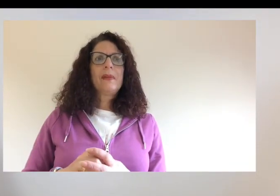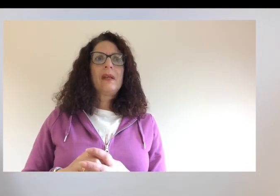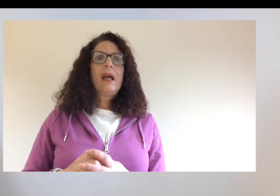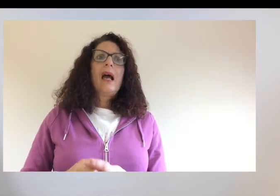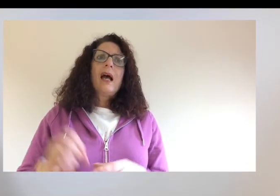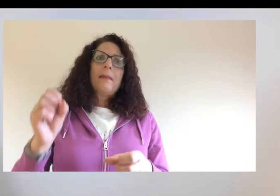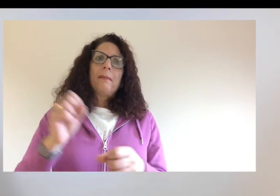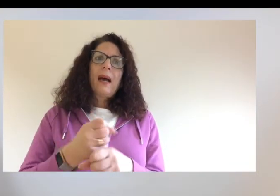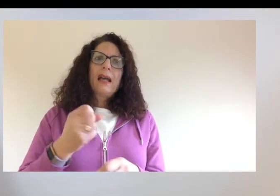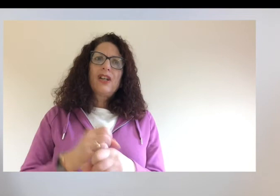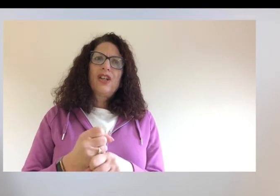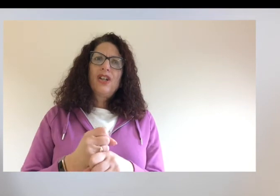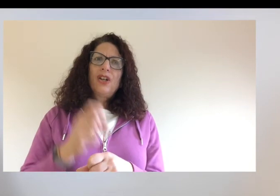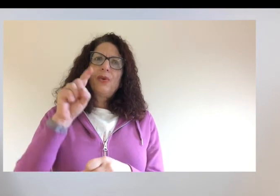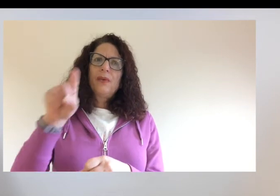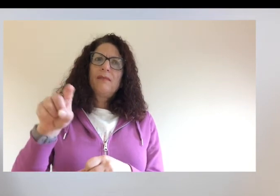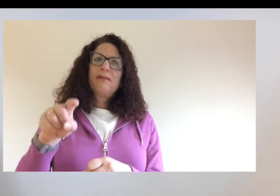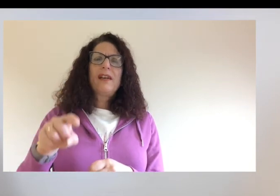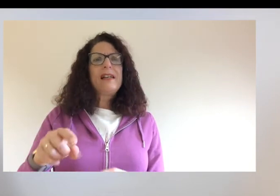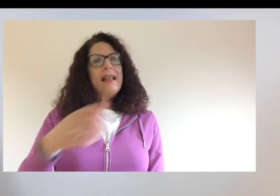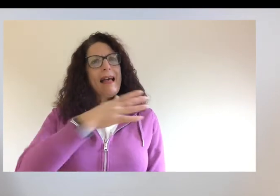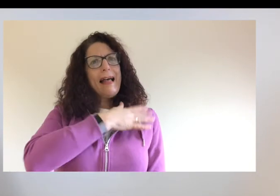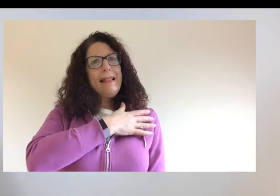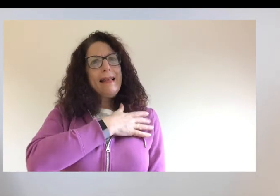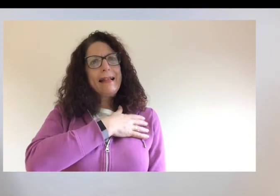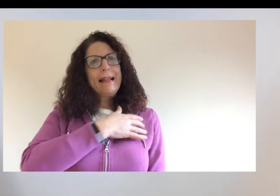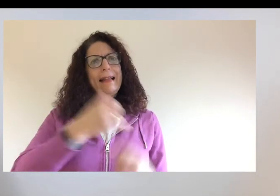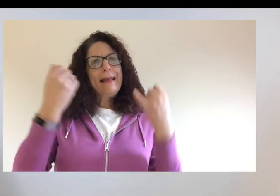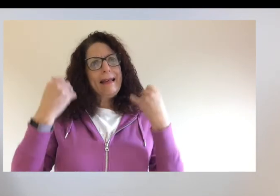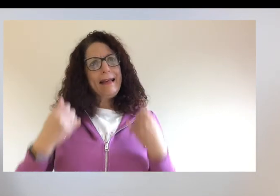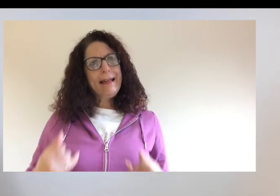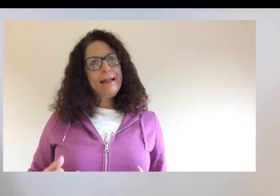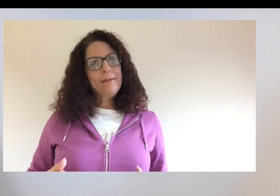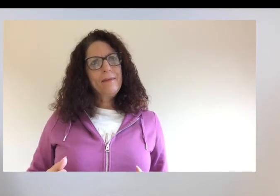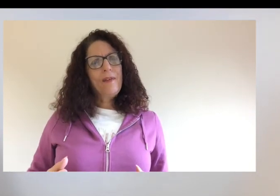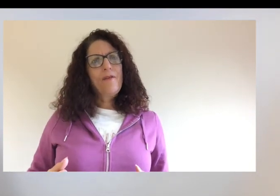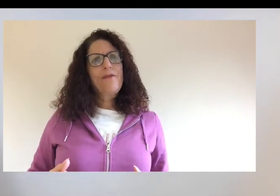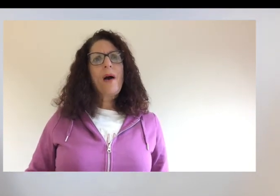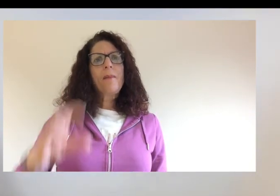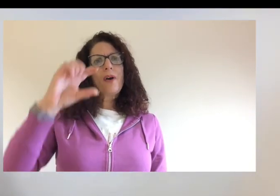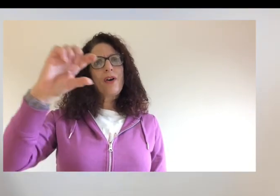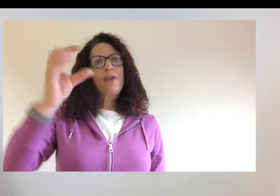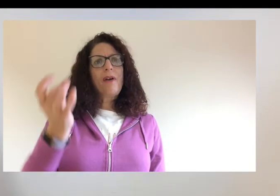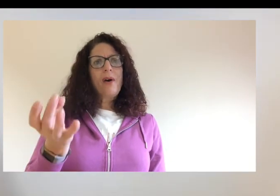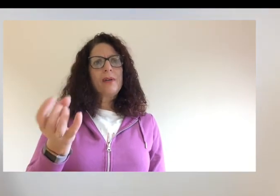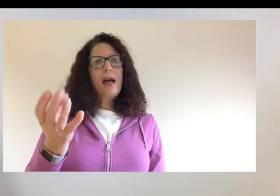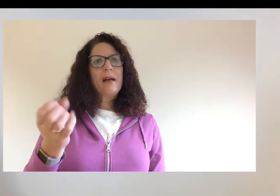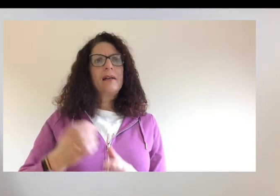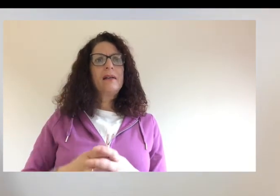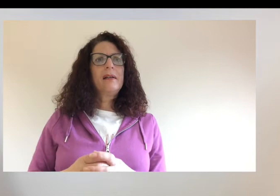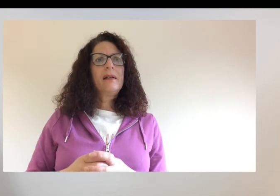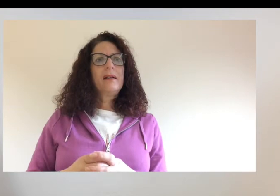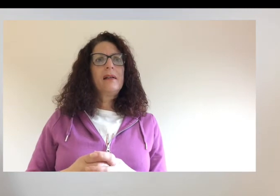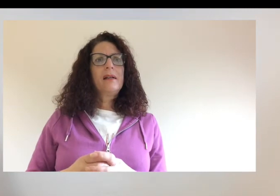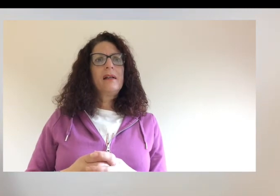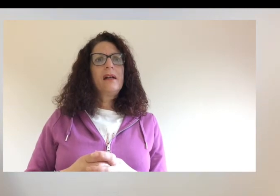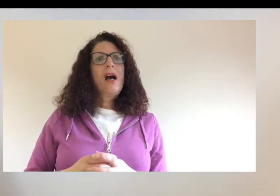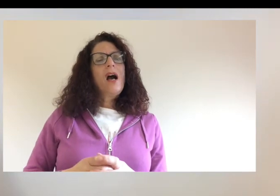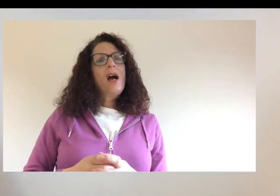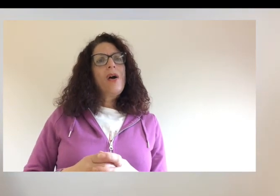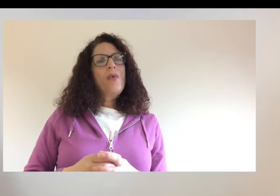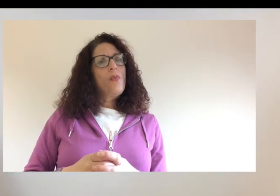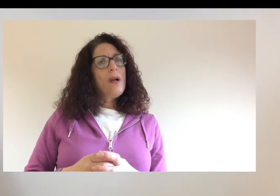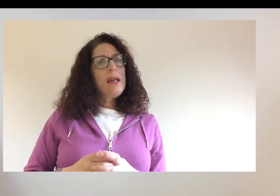ill from coronavirus. We do not know whether it will stop you from